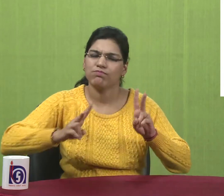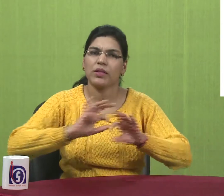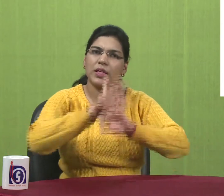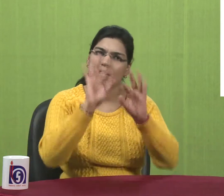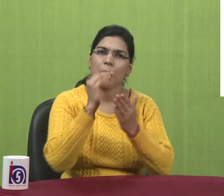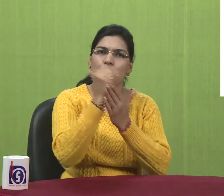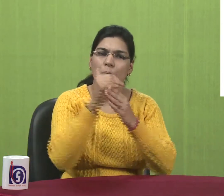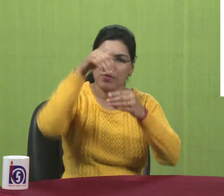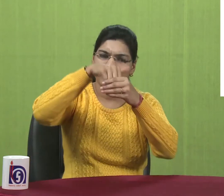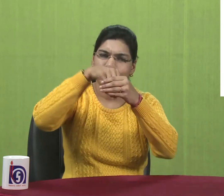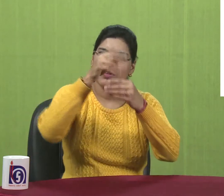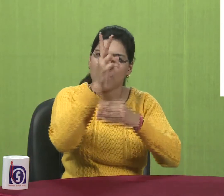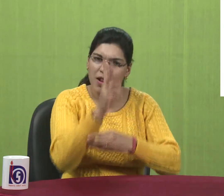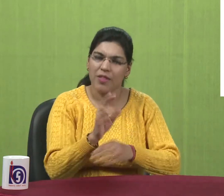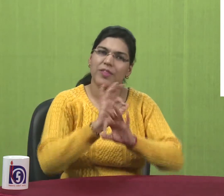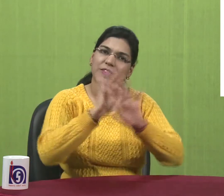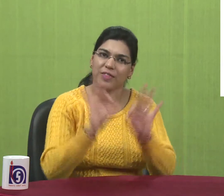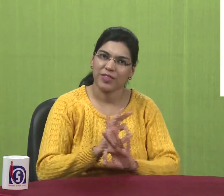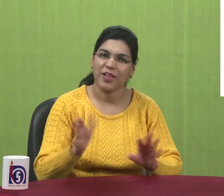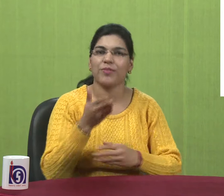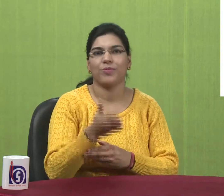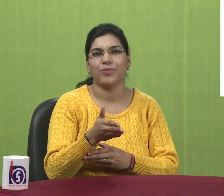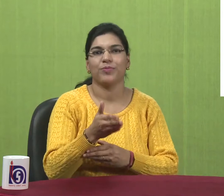All these features are available.